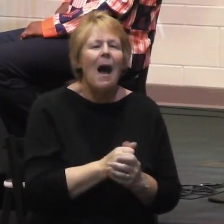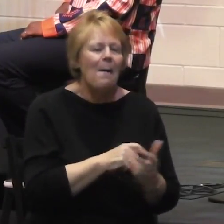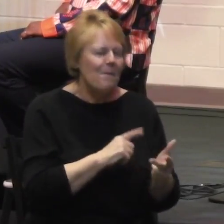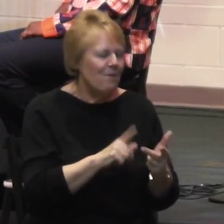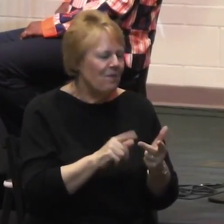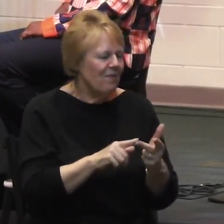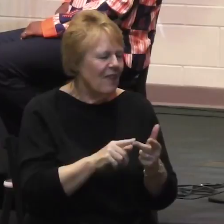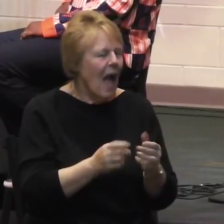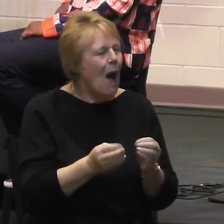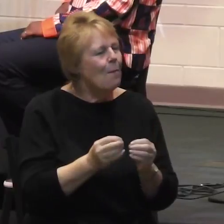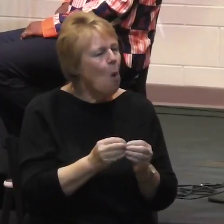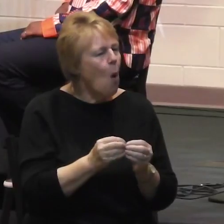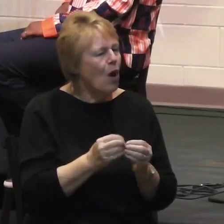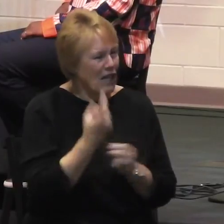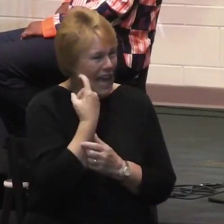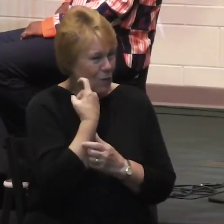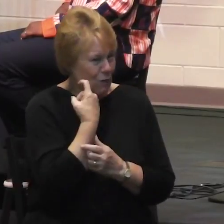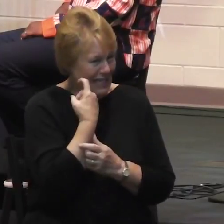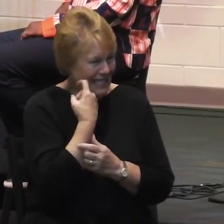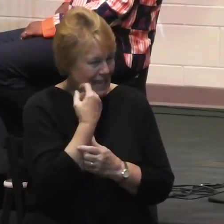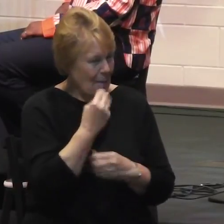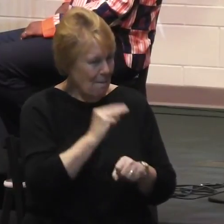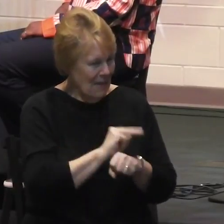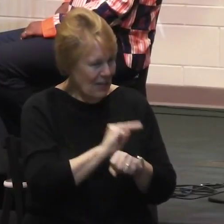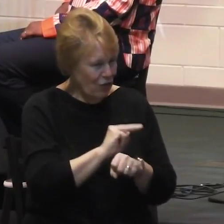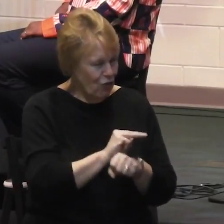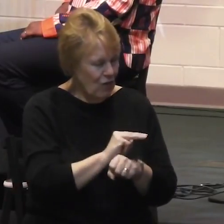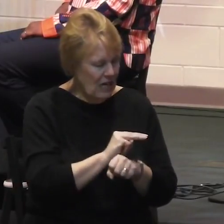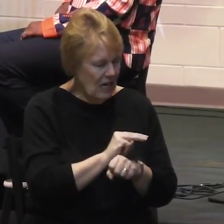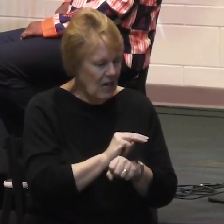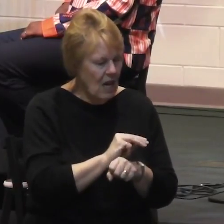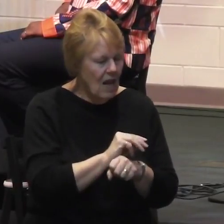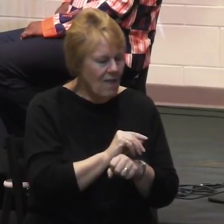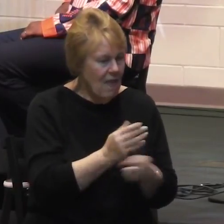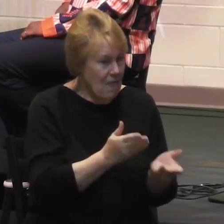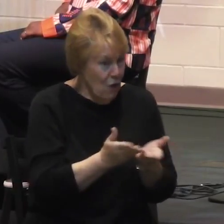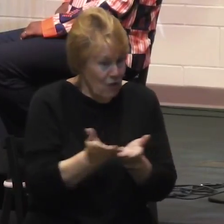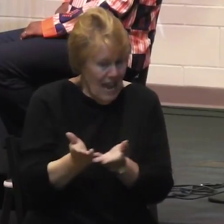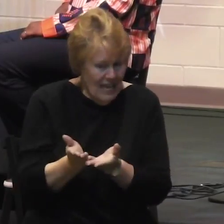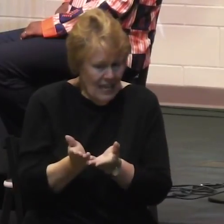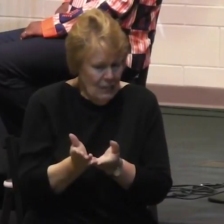ministry of taking this... It's a fairly small property, but they're using it to the fullness, and that's to develop some